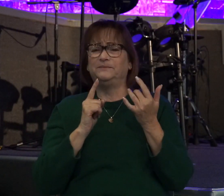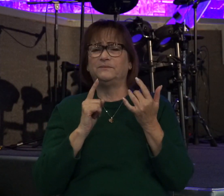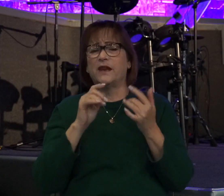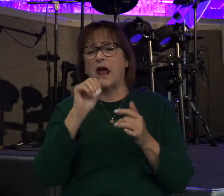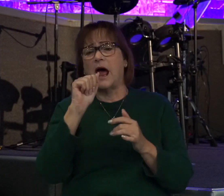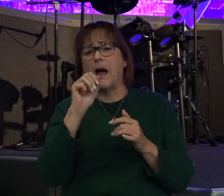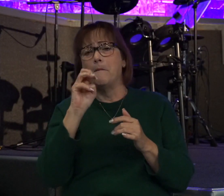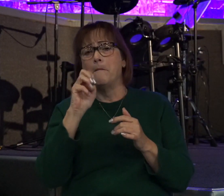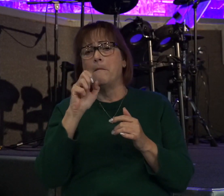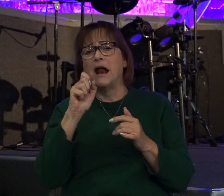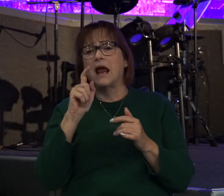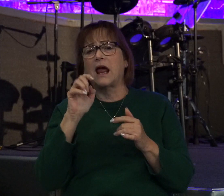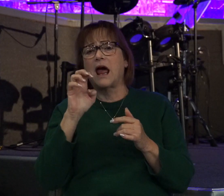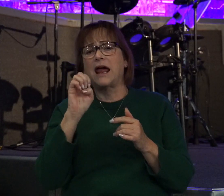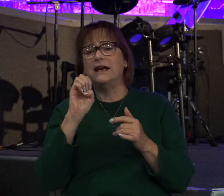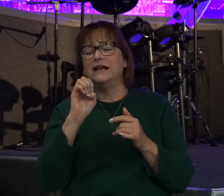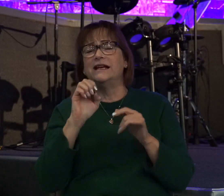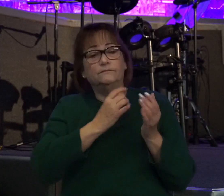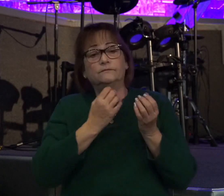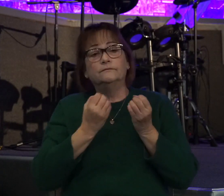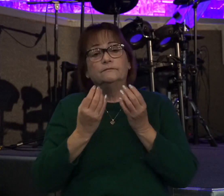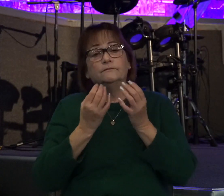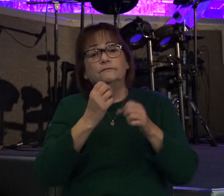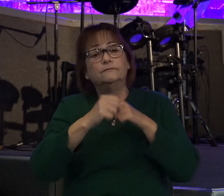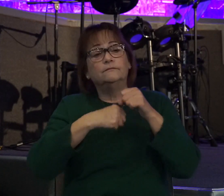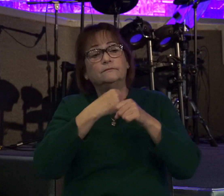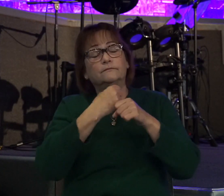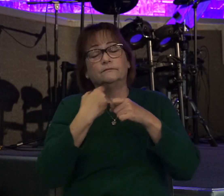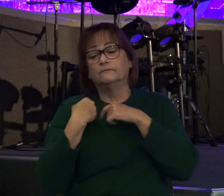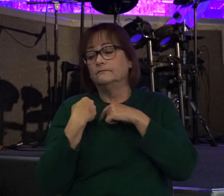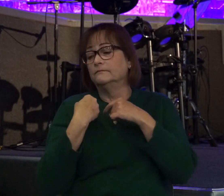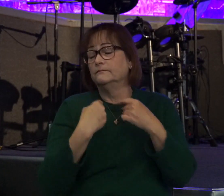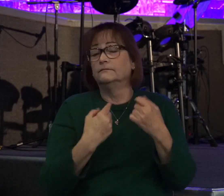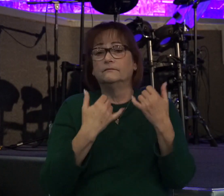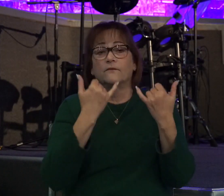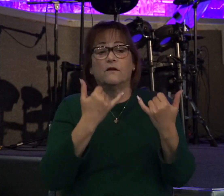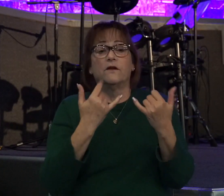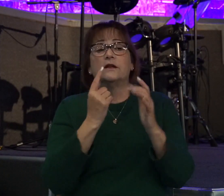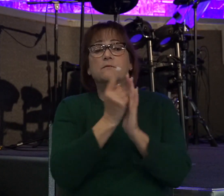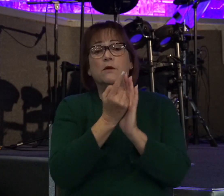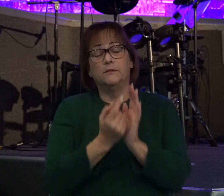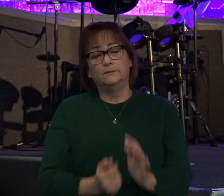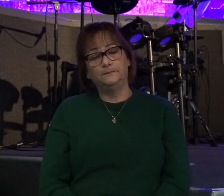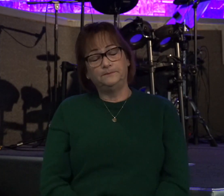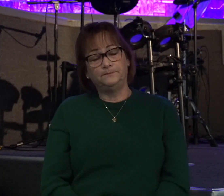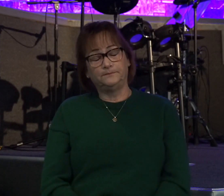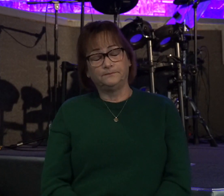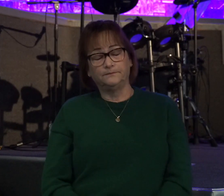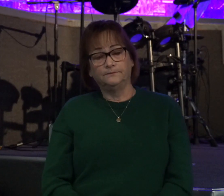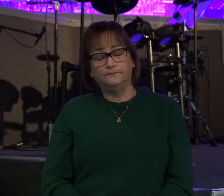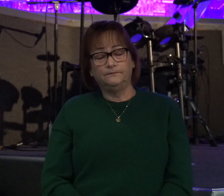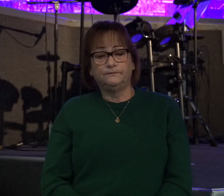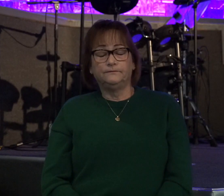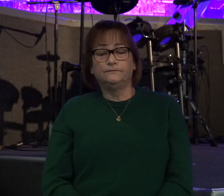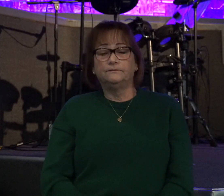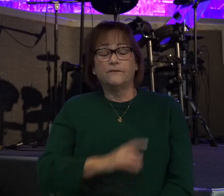been preparing David for many, many years for this very moment. And David stepped into that calling